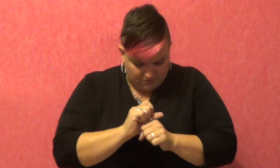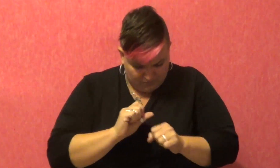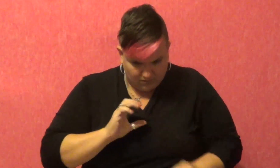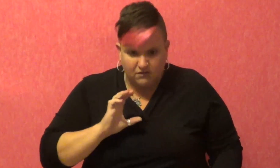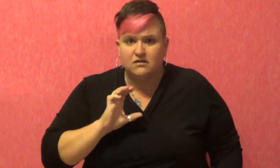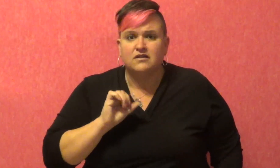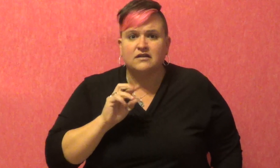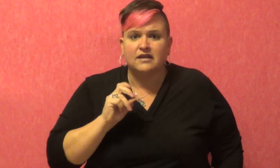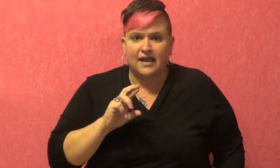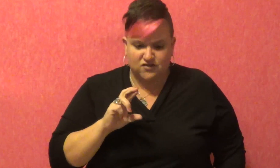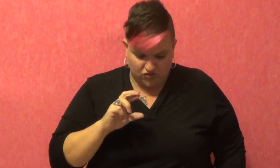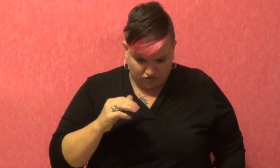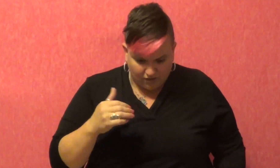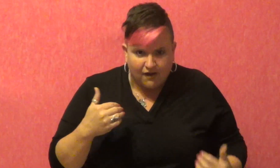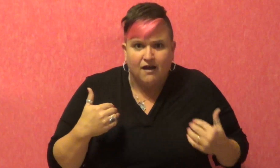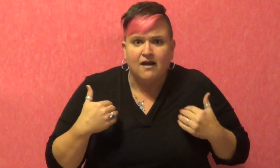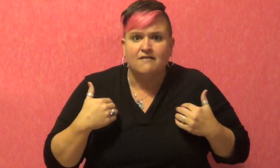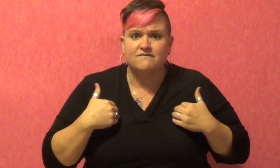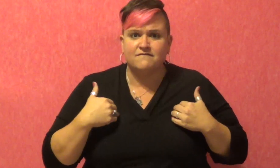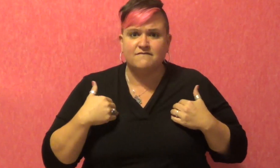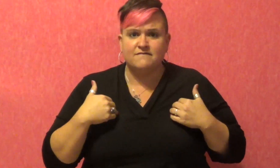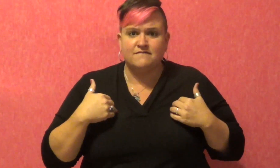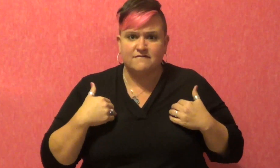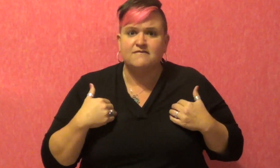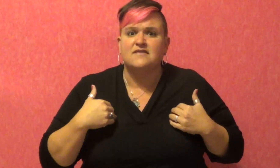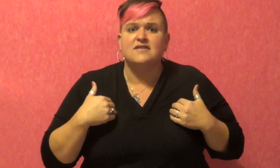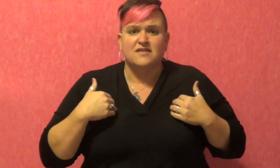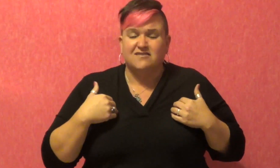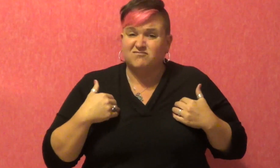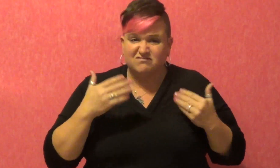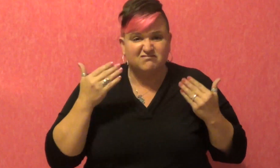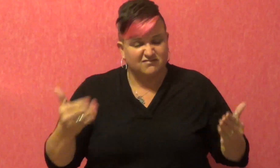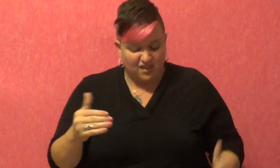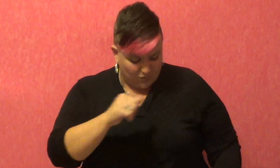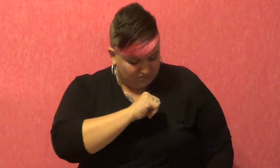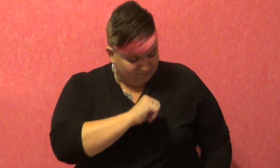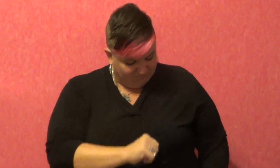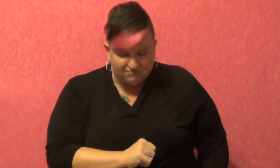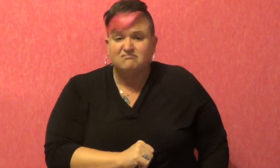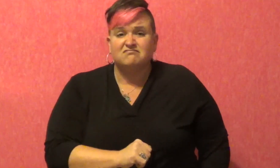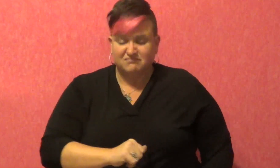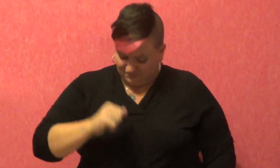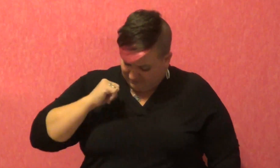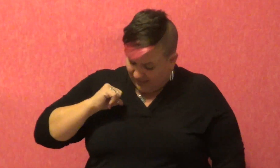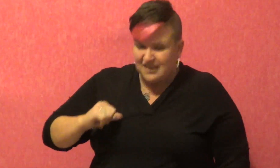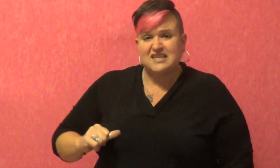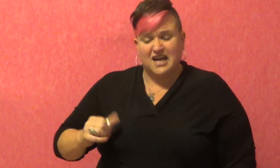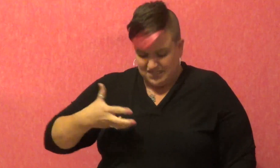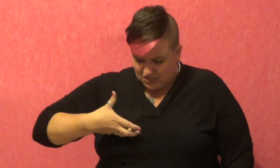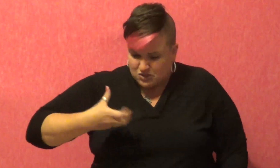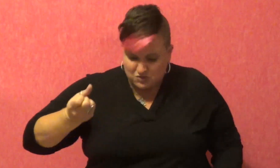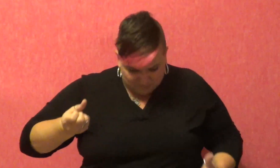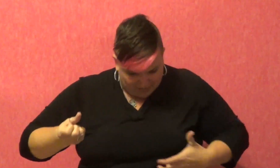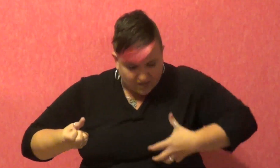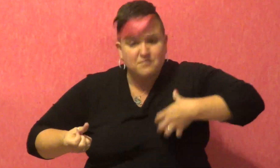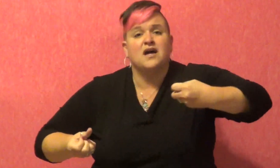taken its toll And they cut into my skin And they cut into my